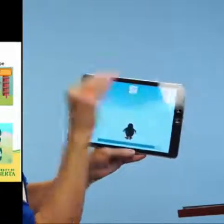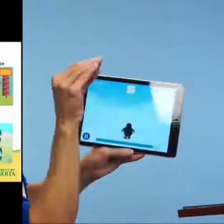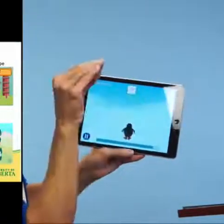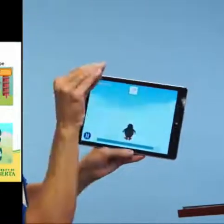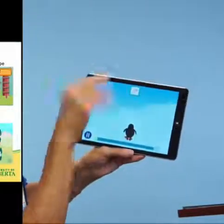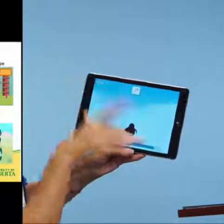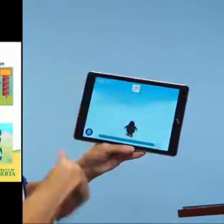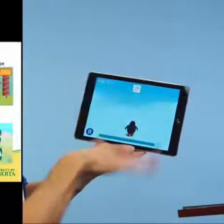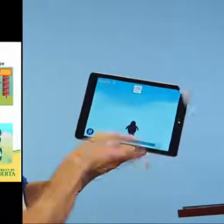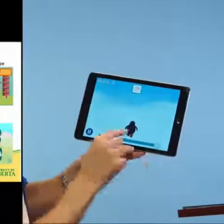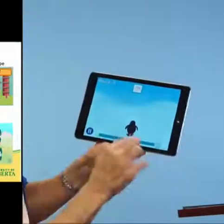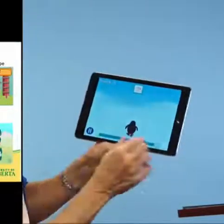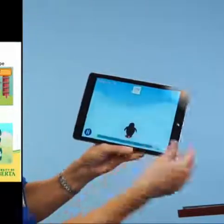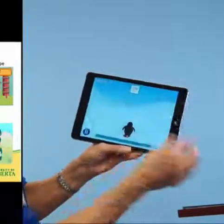So again the handshape is there.